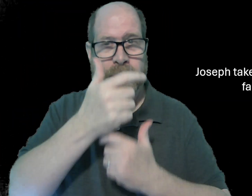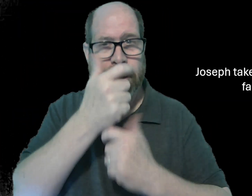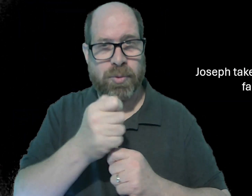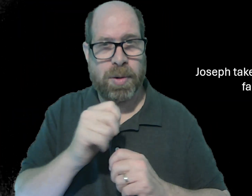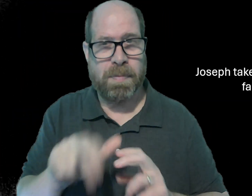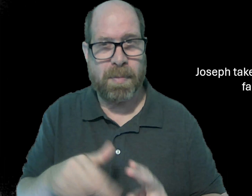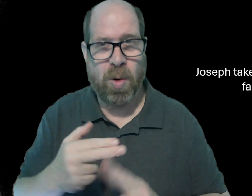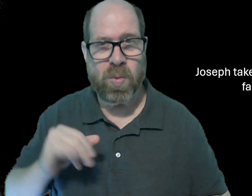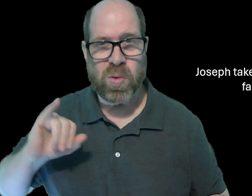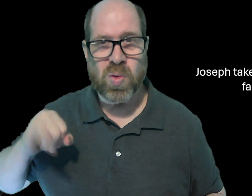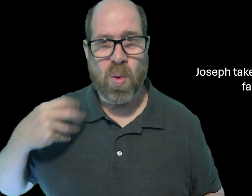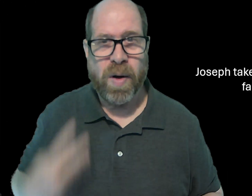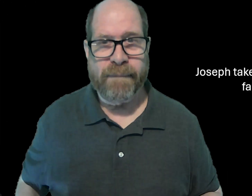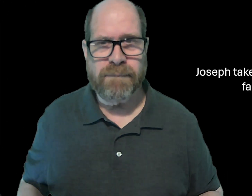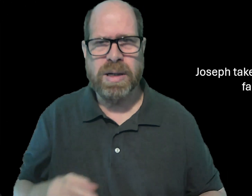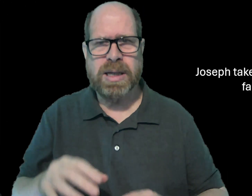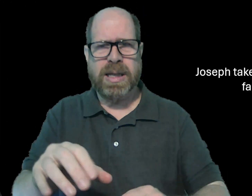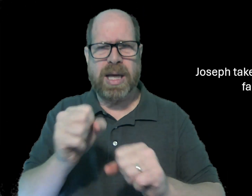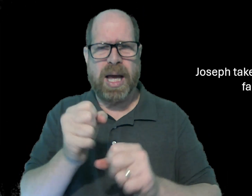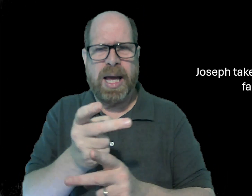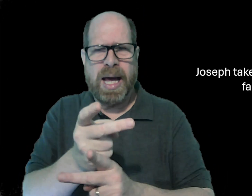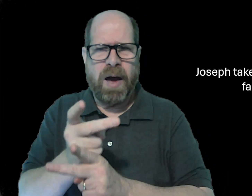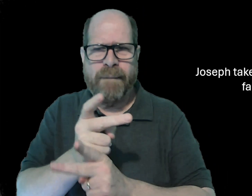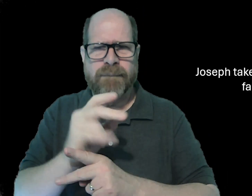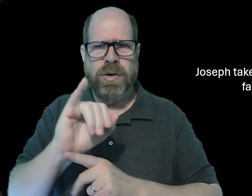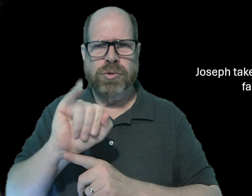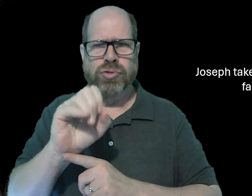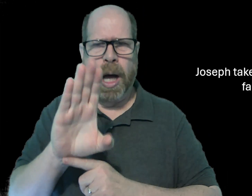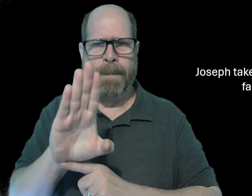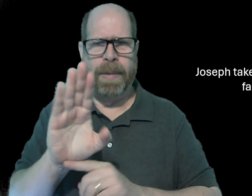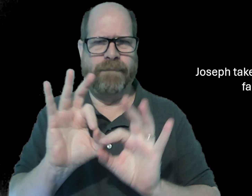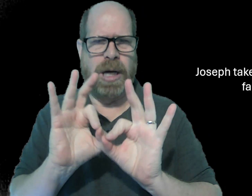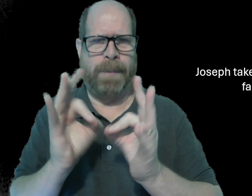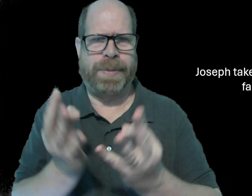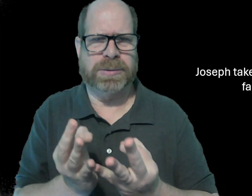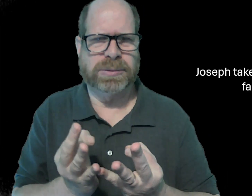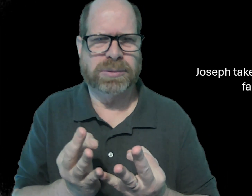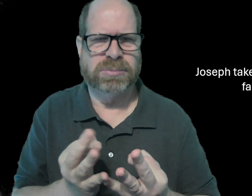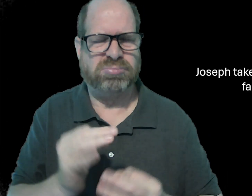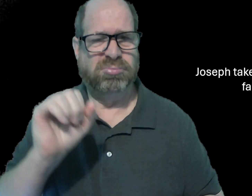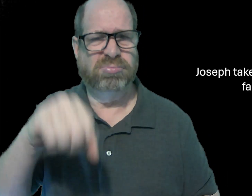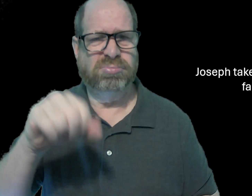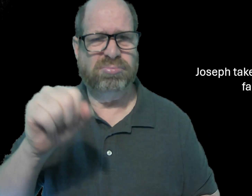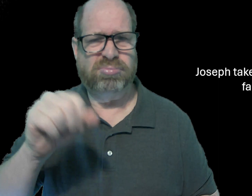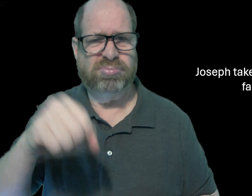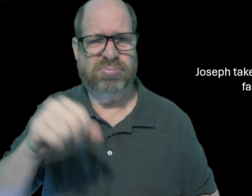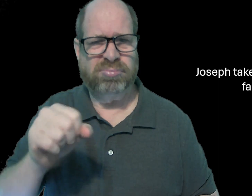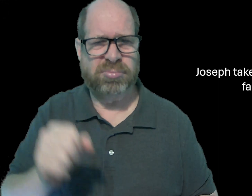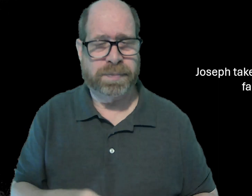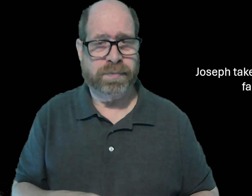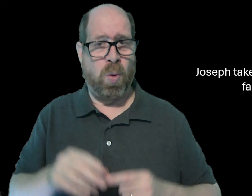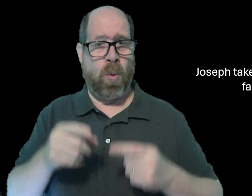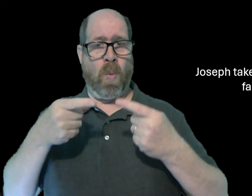It's interesting that Joseph took care of Jacob's family. Yeah, he did.